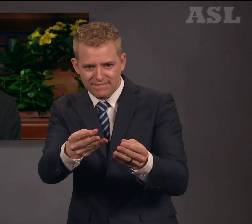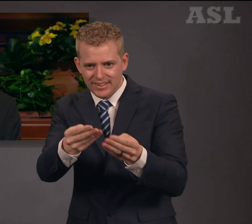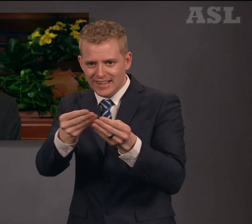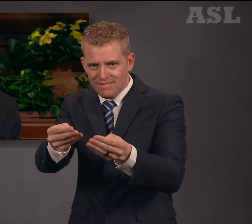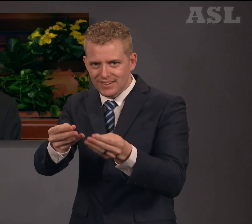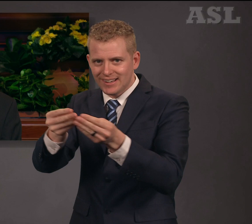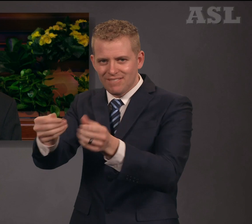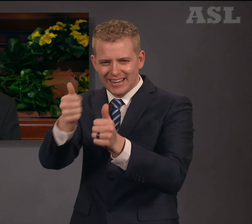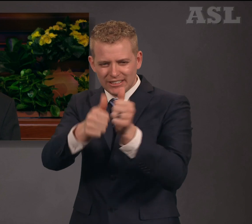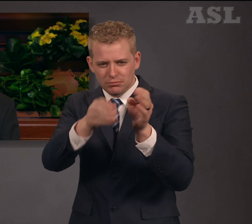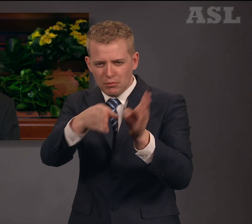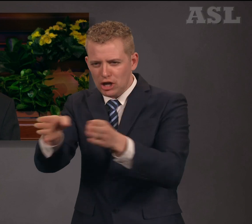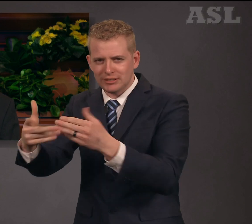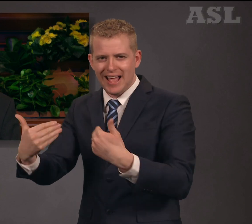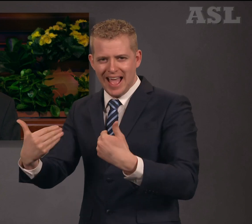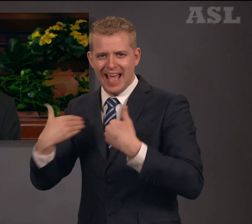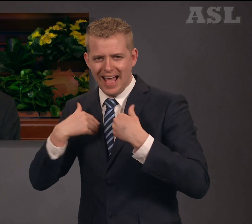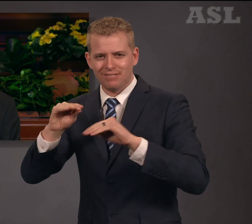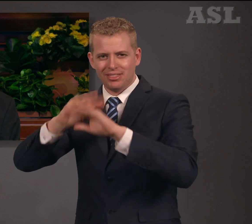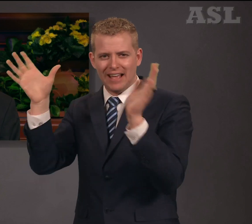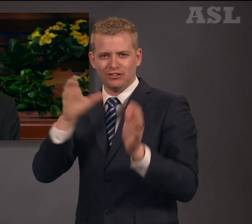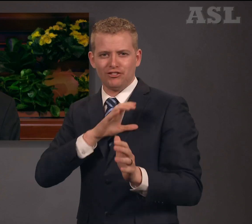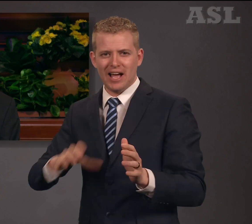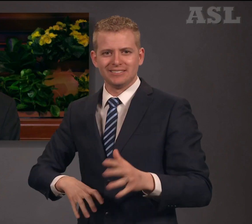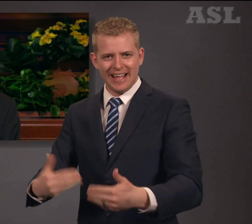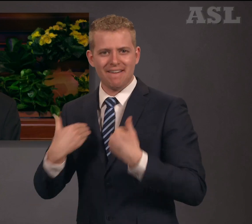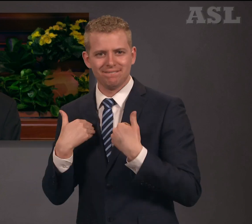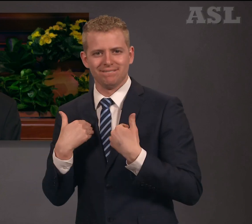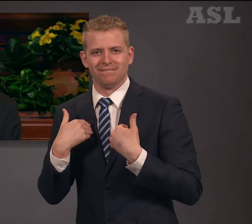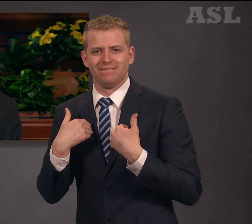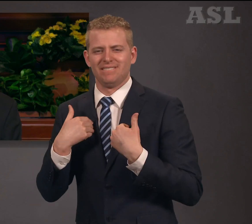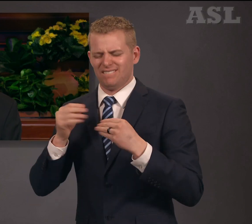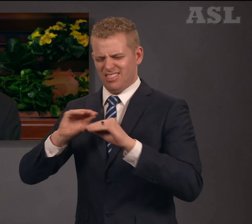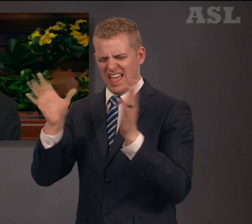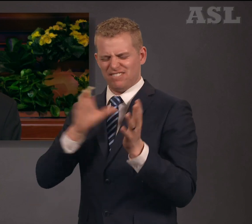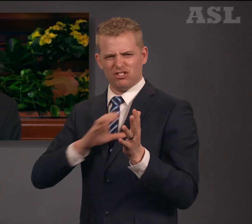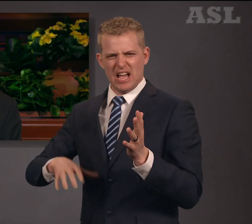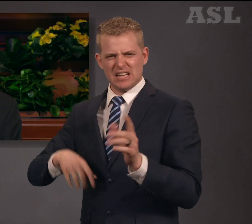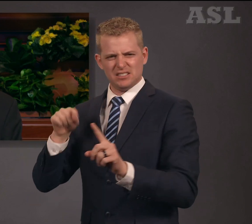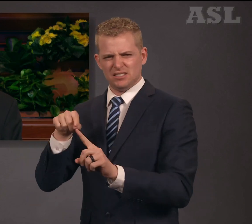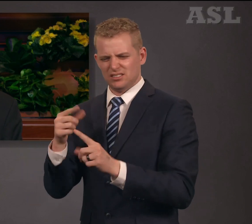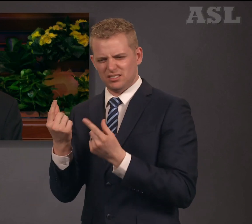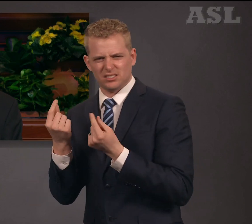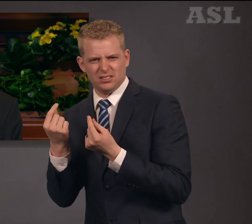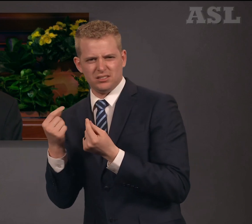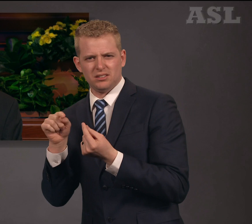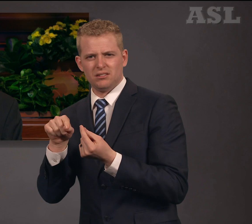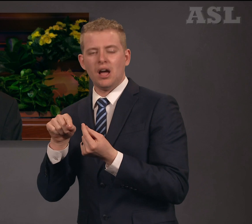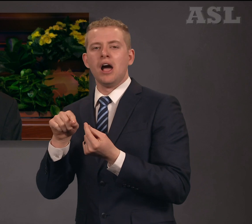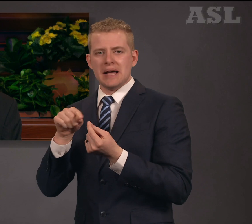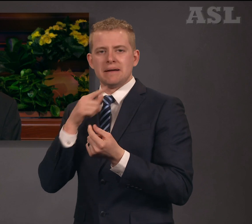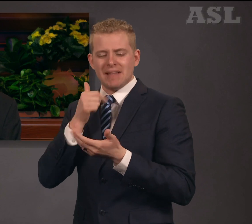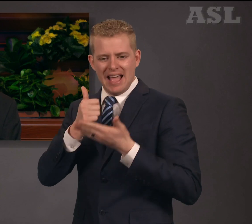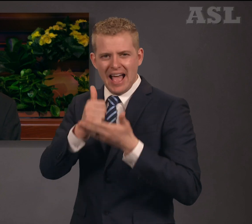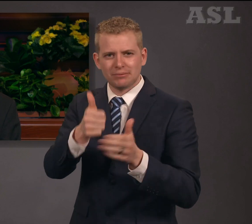comes a sense of what is right, a desire to love and be loved.